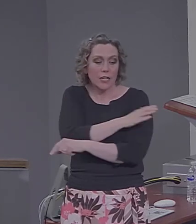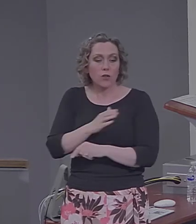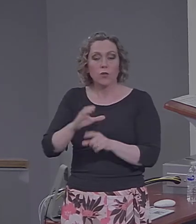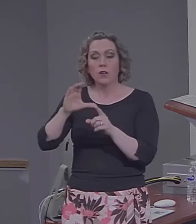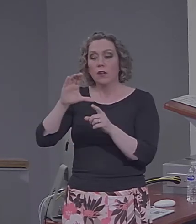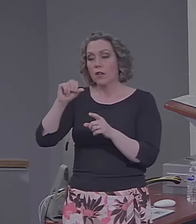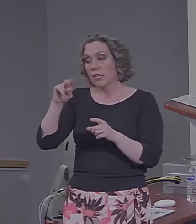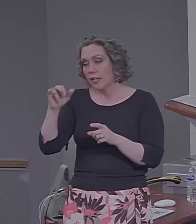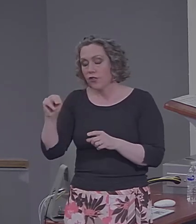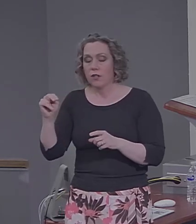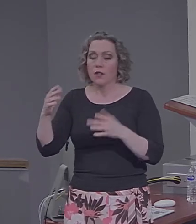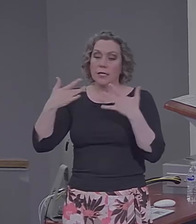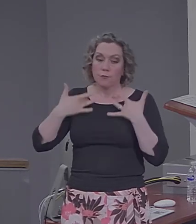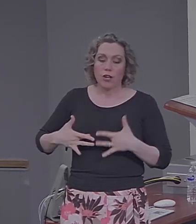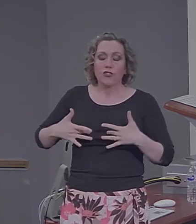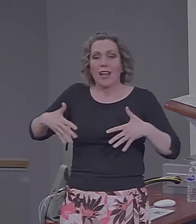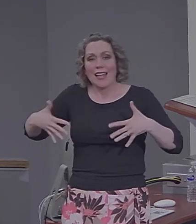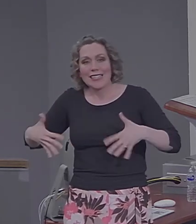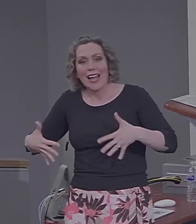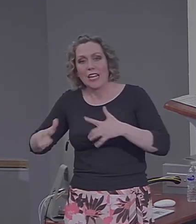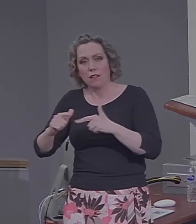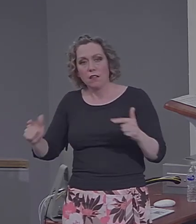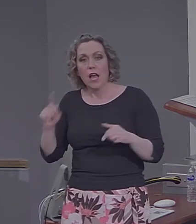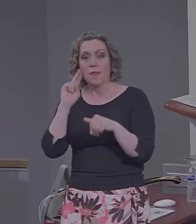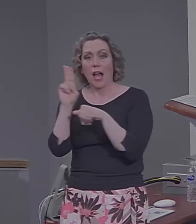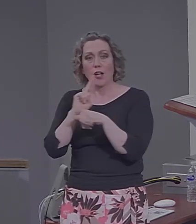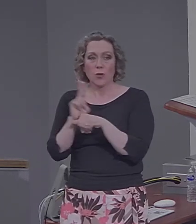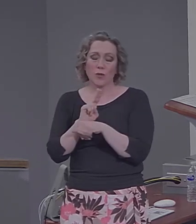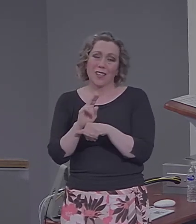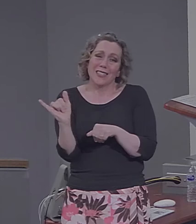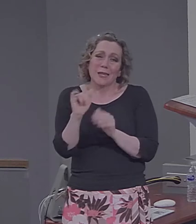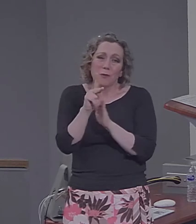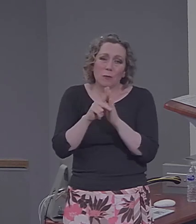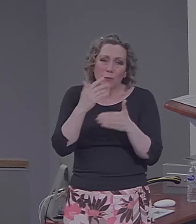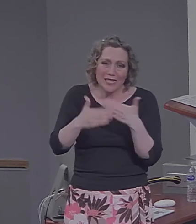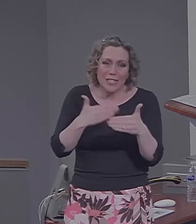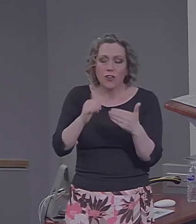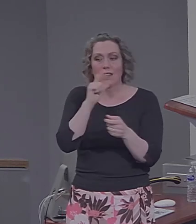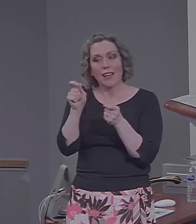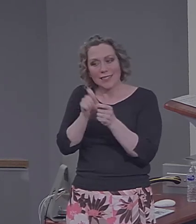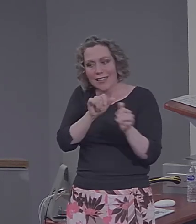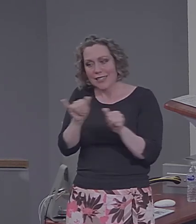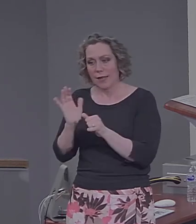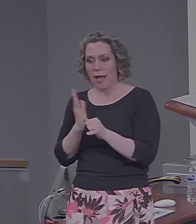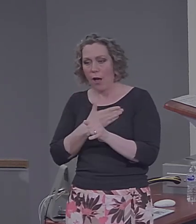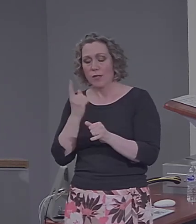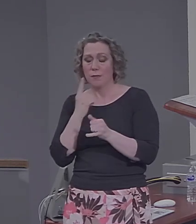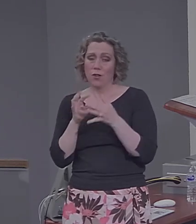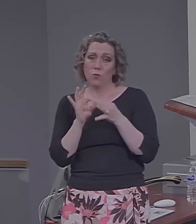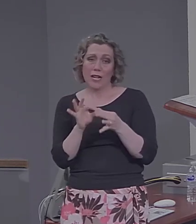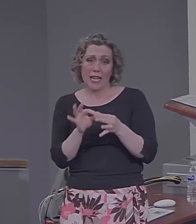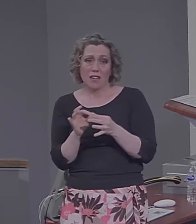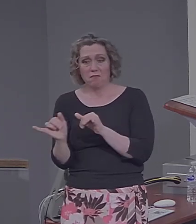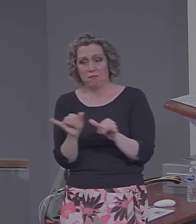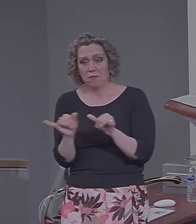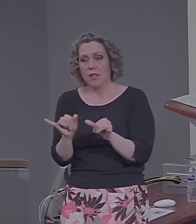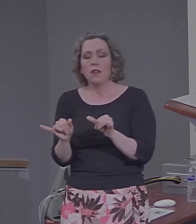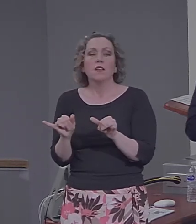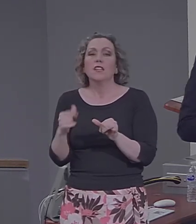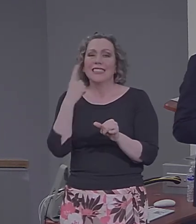and so forth, that use procedures not exactly what we do, but somewhat related to them. And there's a recent meta-analysis that was